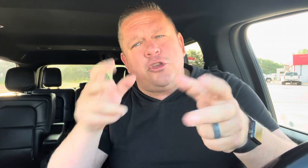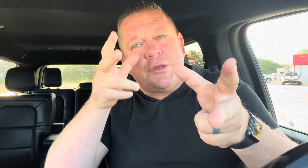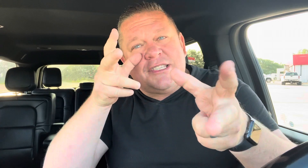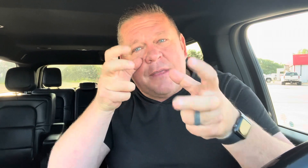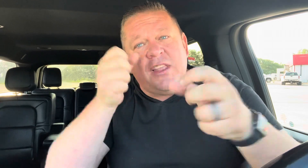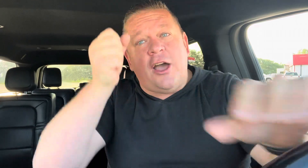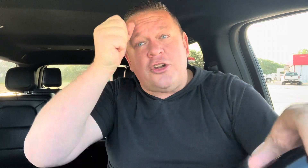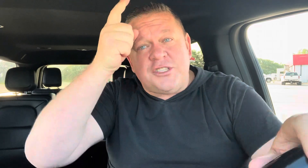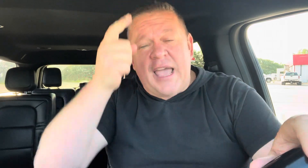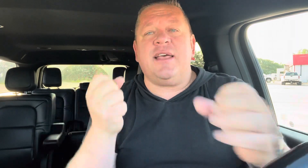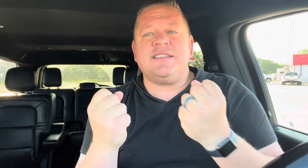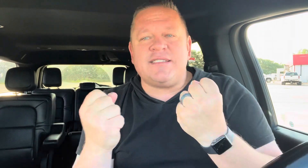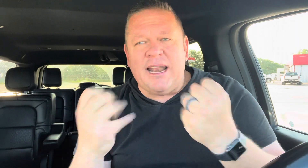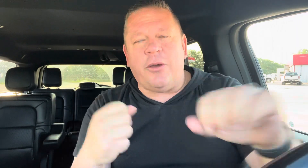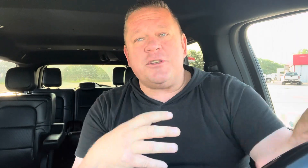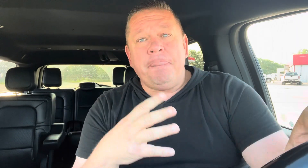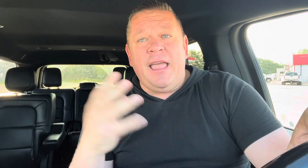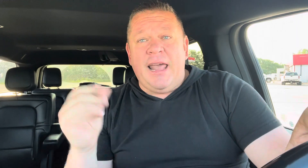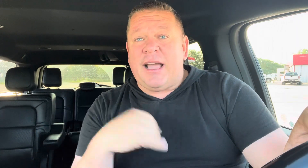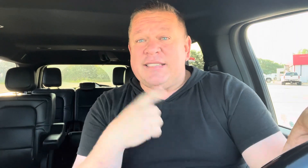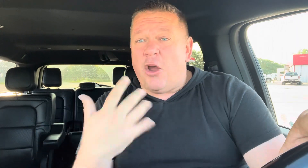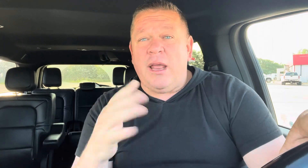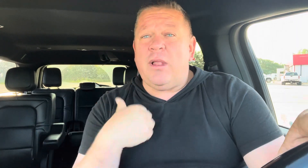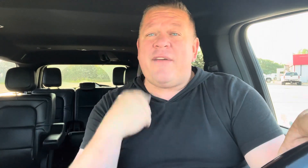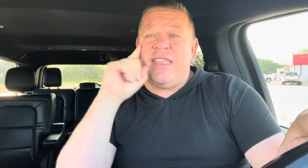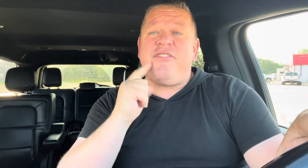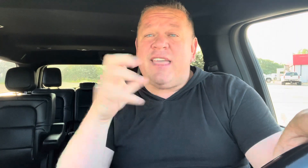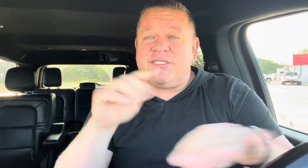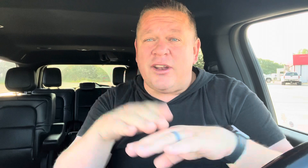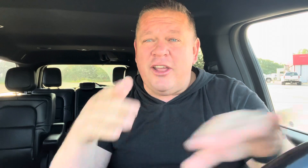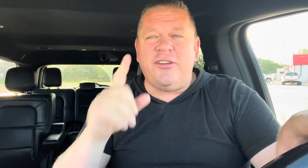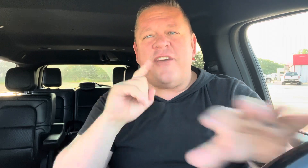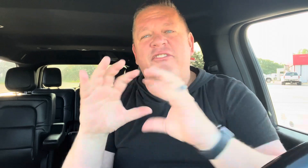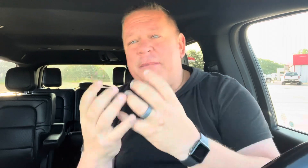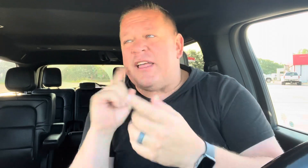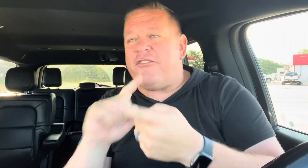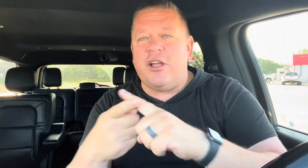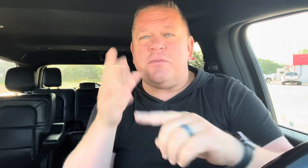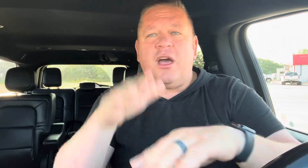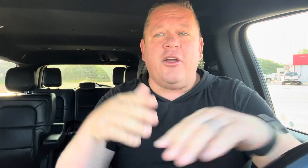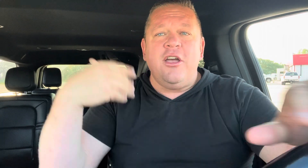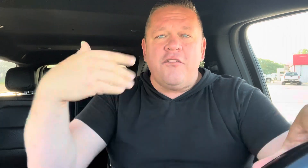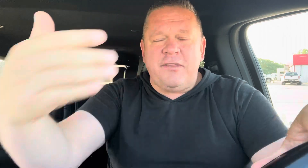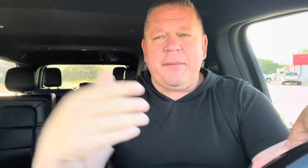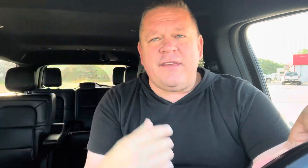to receptively understand sign language. And like I said already, we'll have deaf guests on here. Deaf family, deaf friends will be on here from time to time